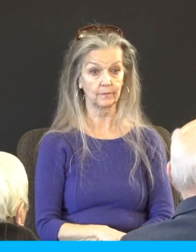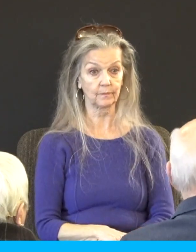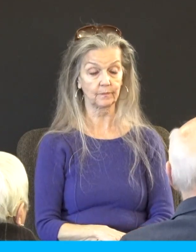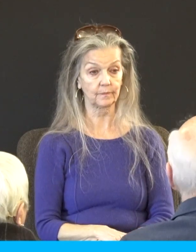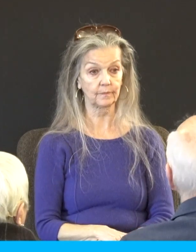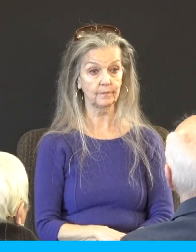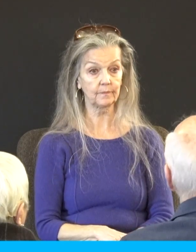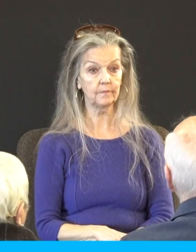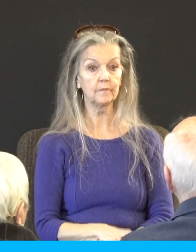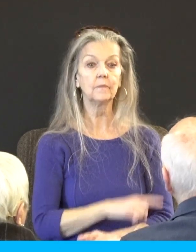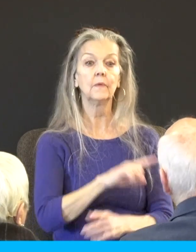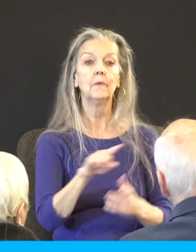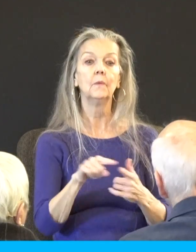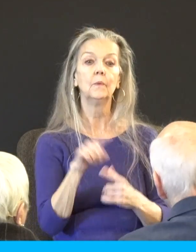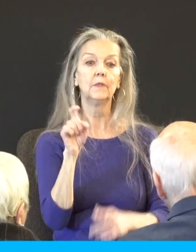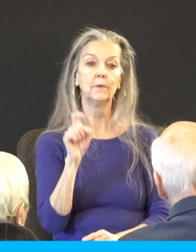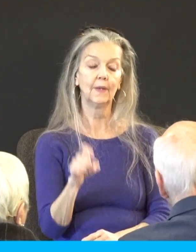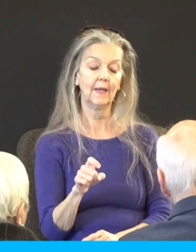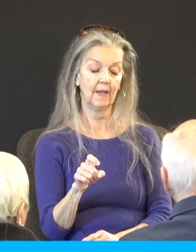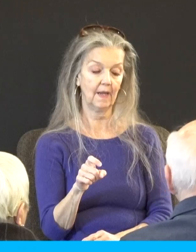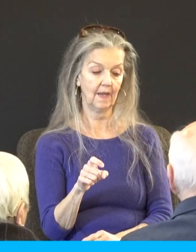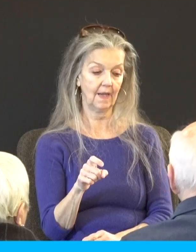When you have to deliver some painful news